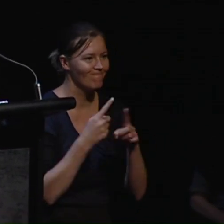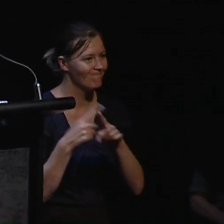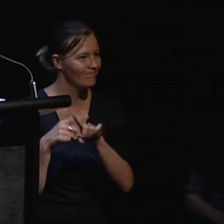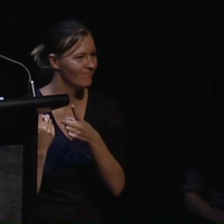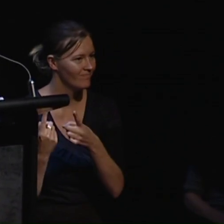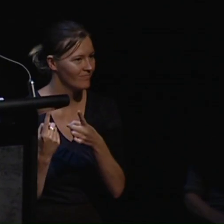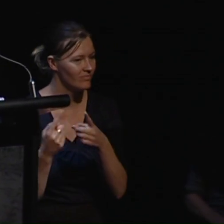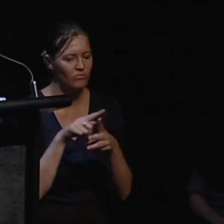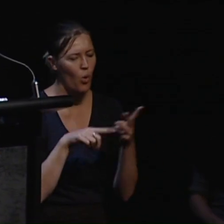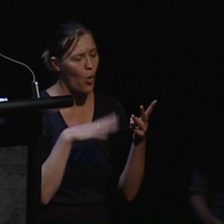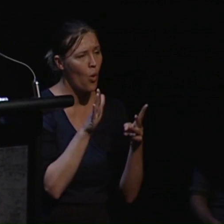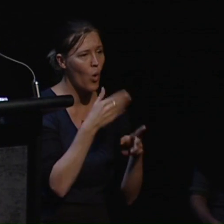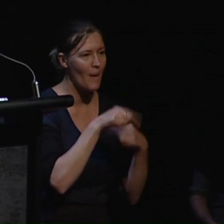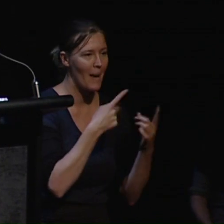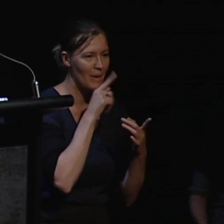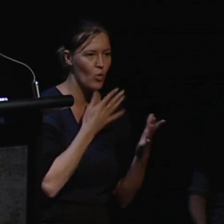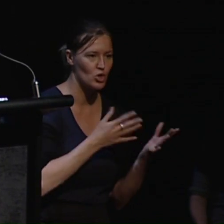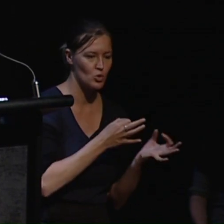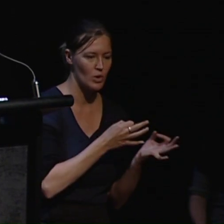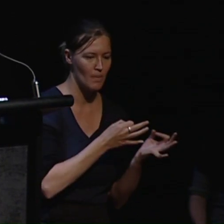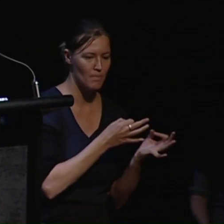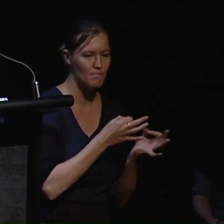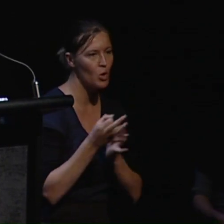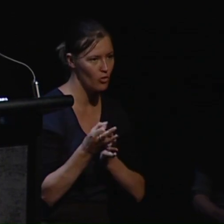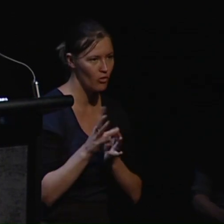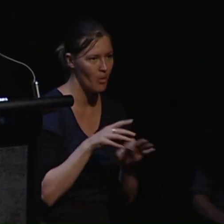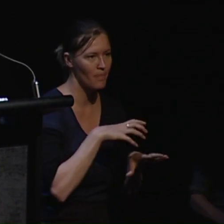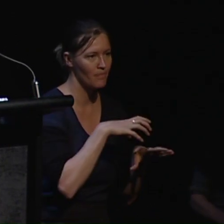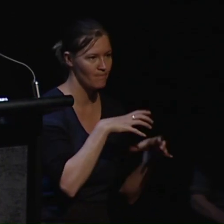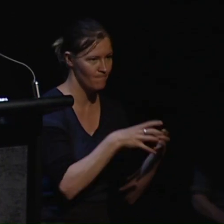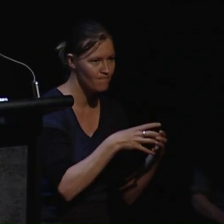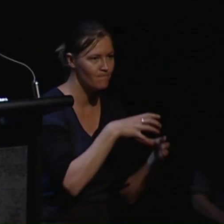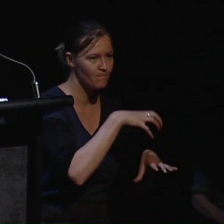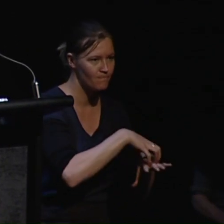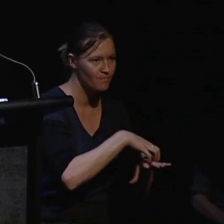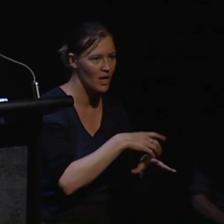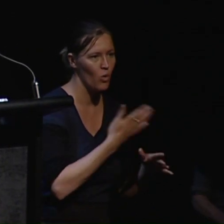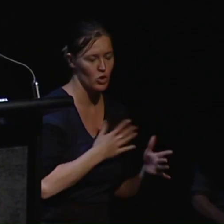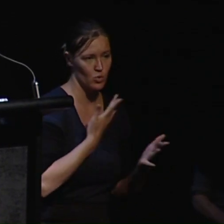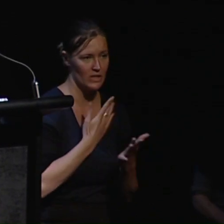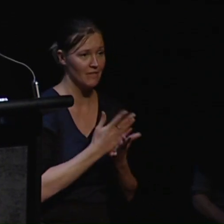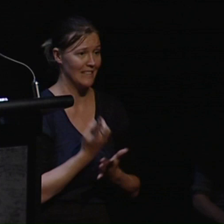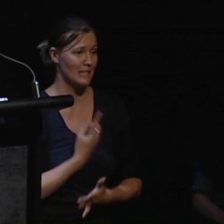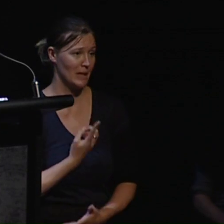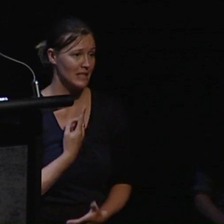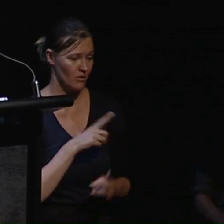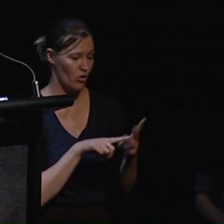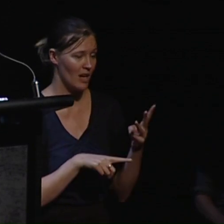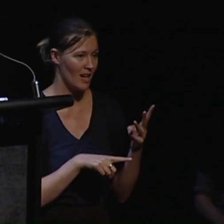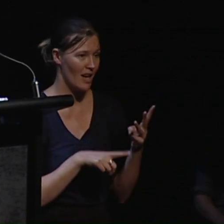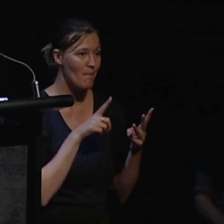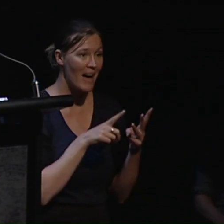people wishing to lead different lives from their lived reality particularly associated with their right to live independently. The core